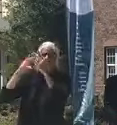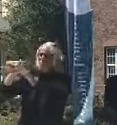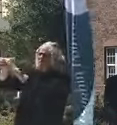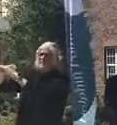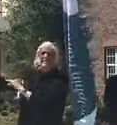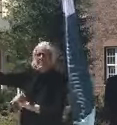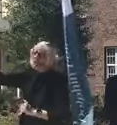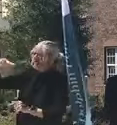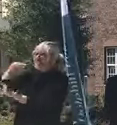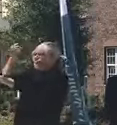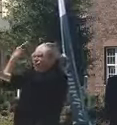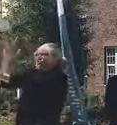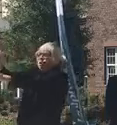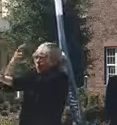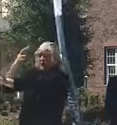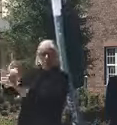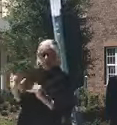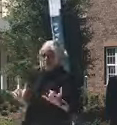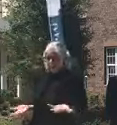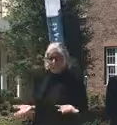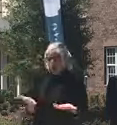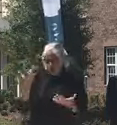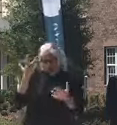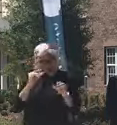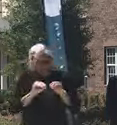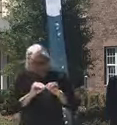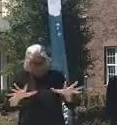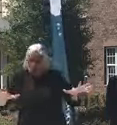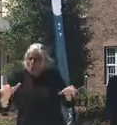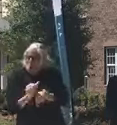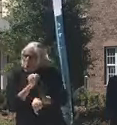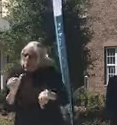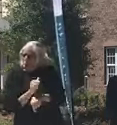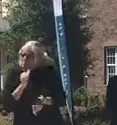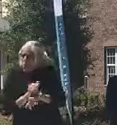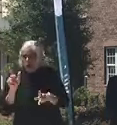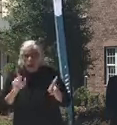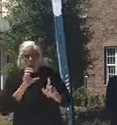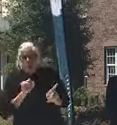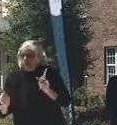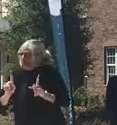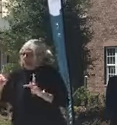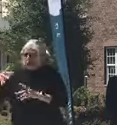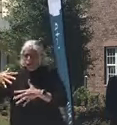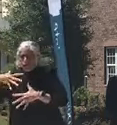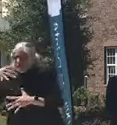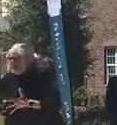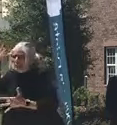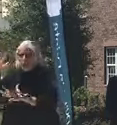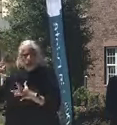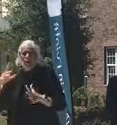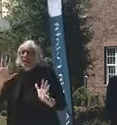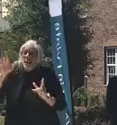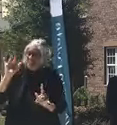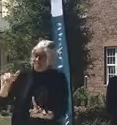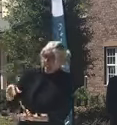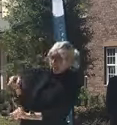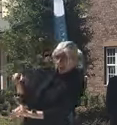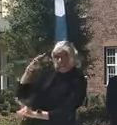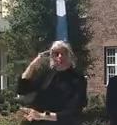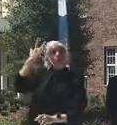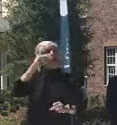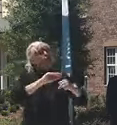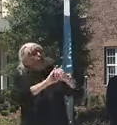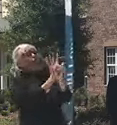You have an infectious disease. People were very, it's very contagious. People are worried about that. But what's happened is, and not just for COVID patients,